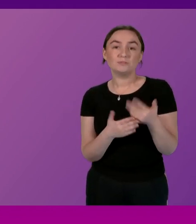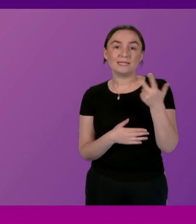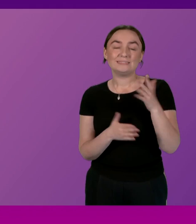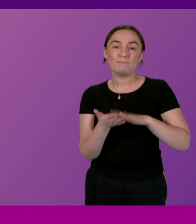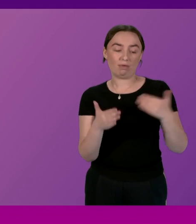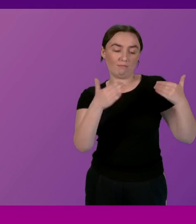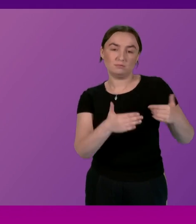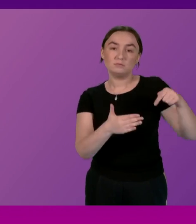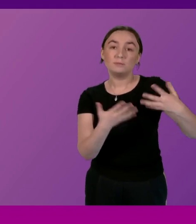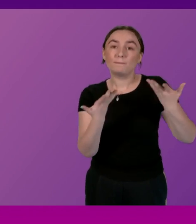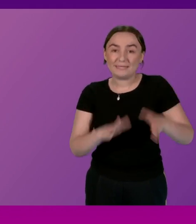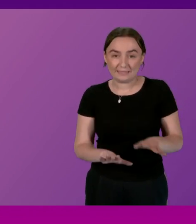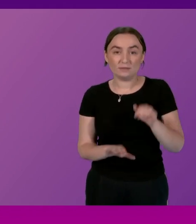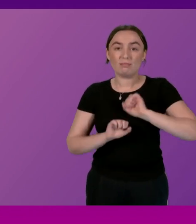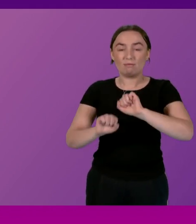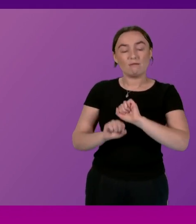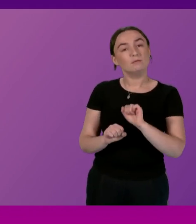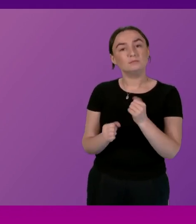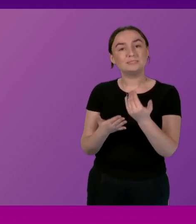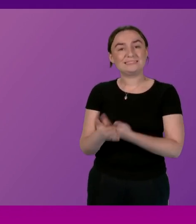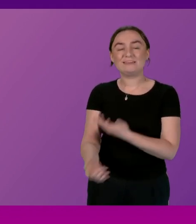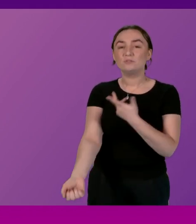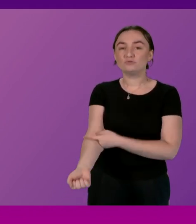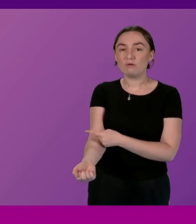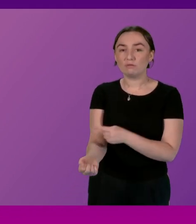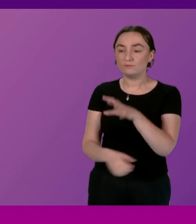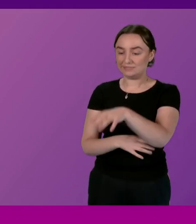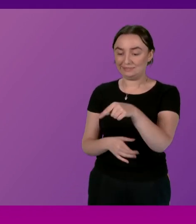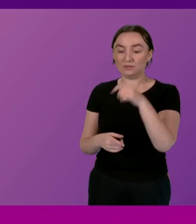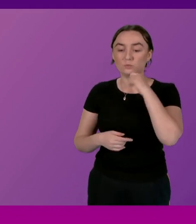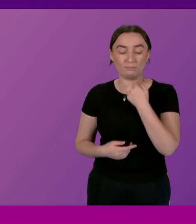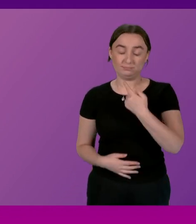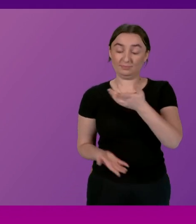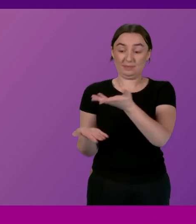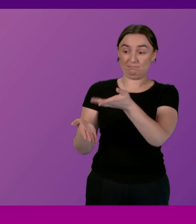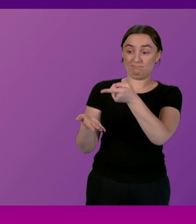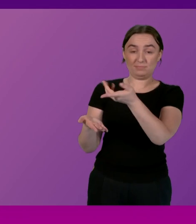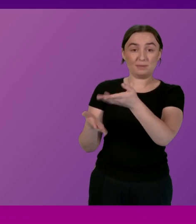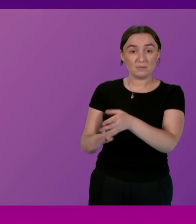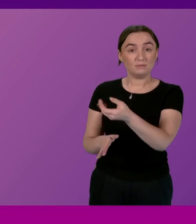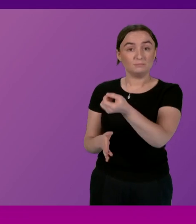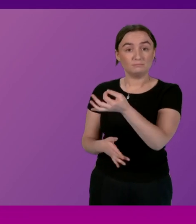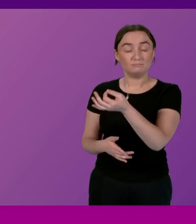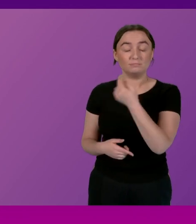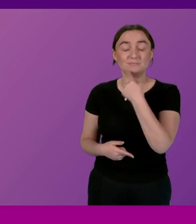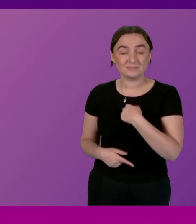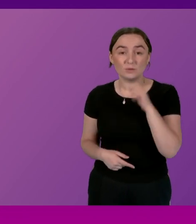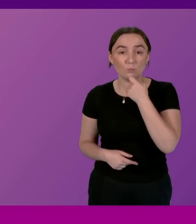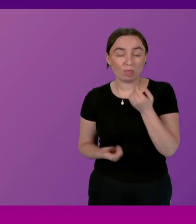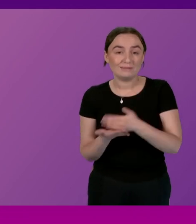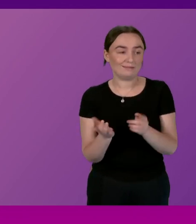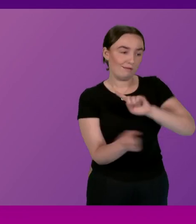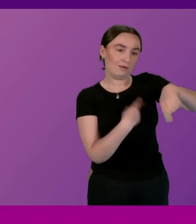the safer drug consumption facility and that's been promised to be shared with us and the Scottish government and I'm sure we can then share with